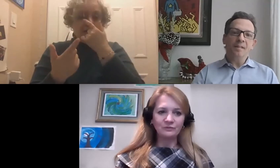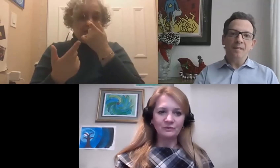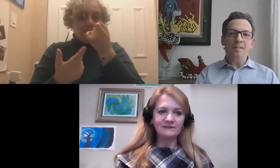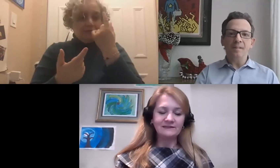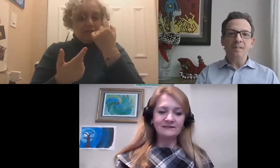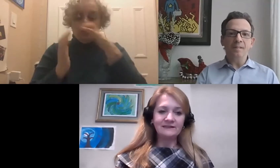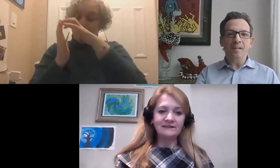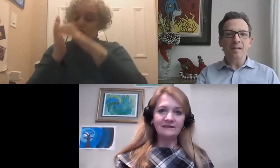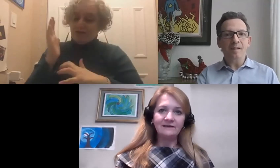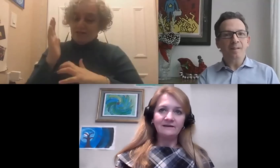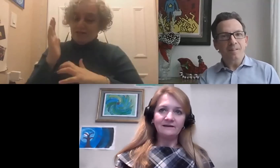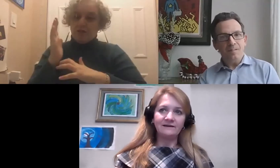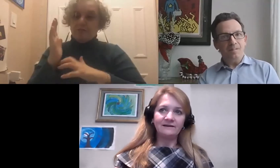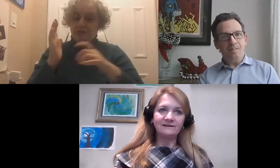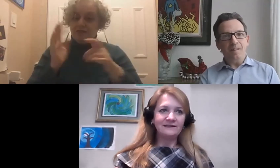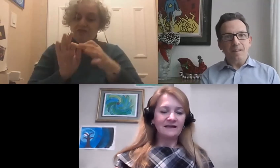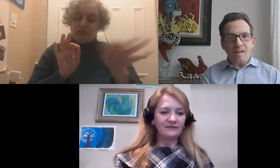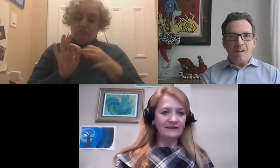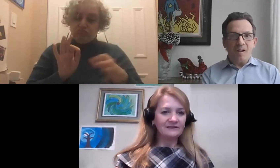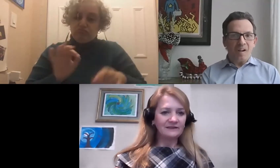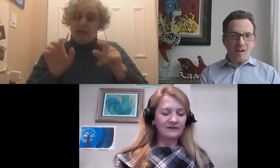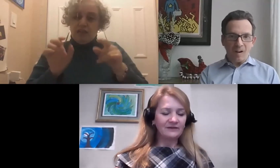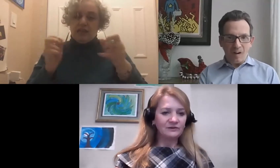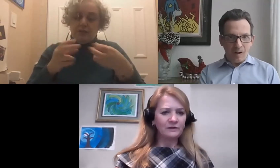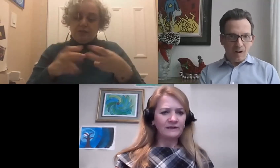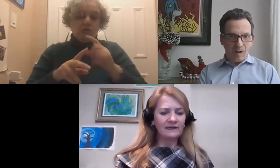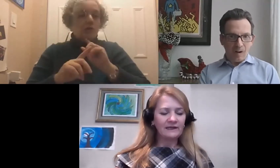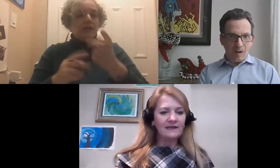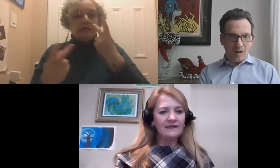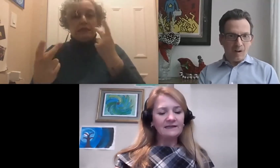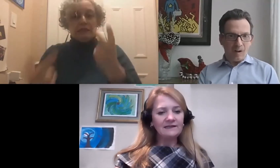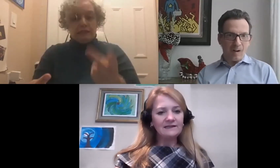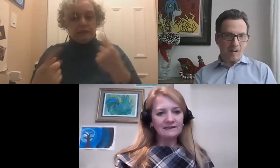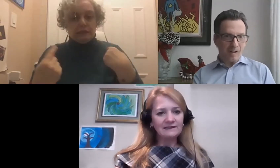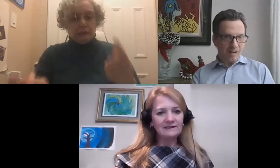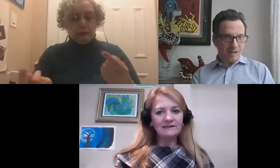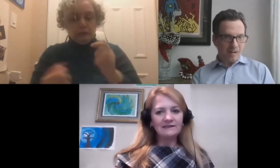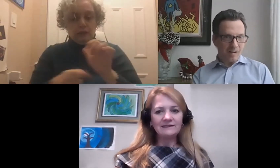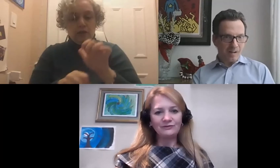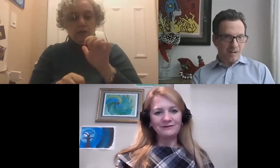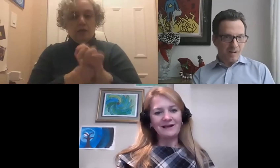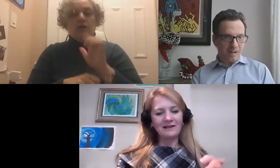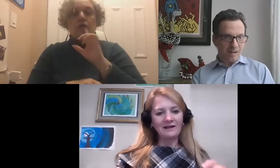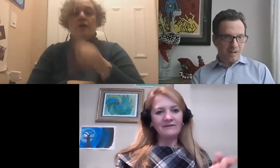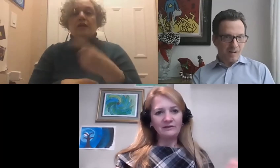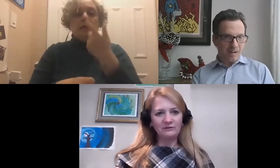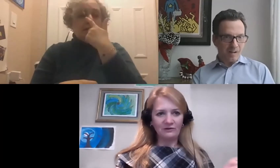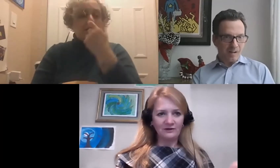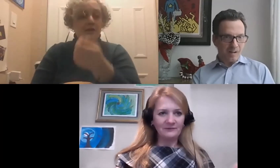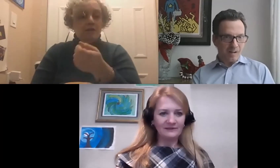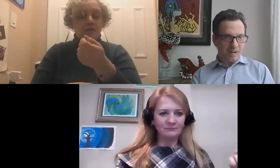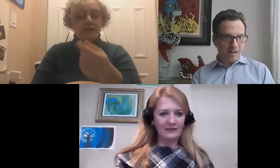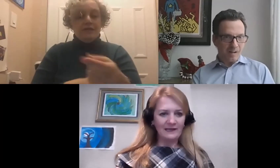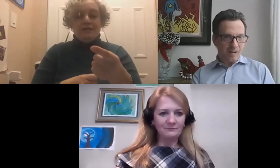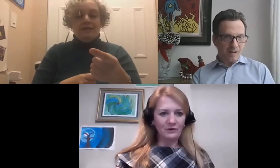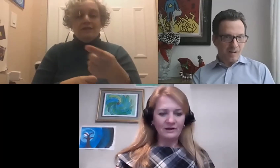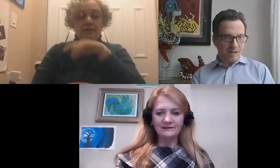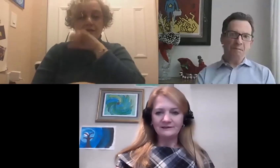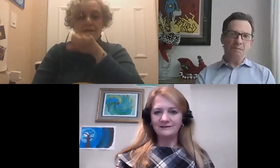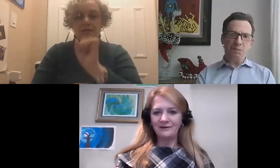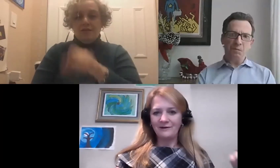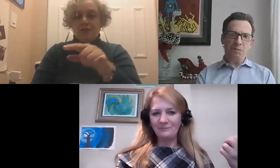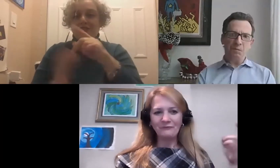afterwards and see how that's working. And it is interesting. I love that you talk about this black